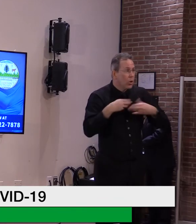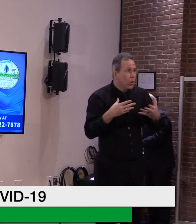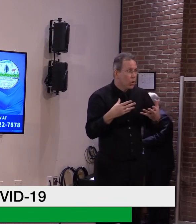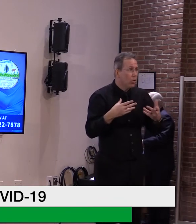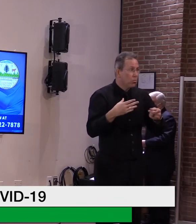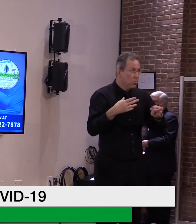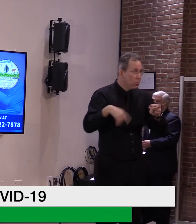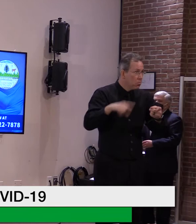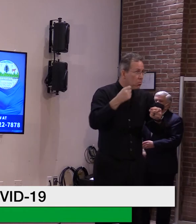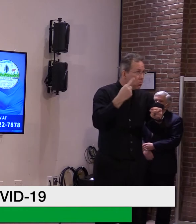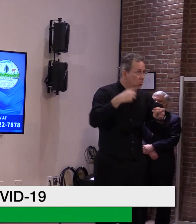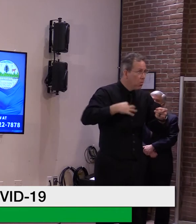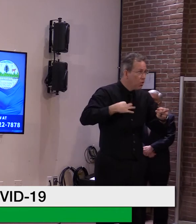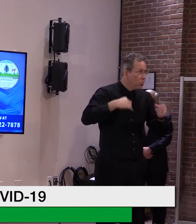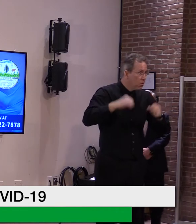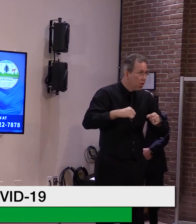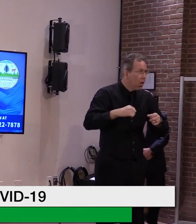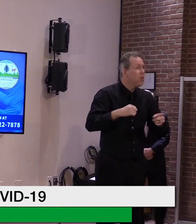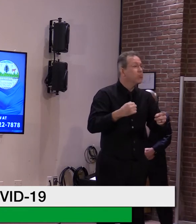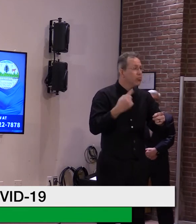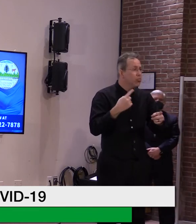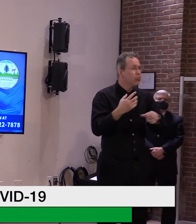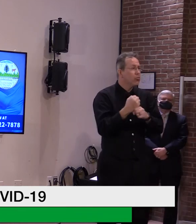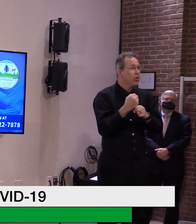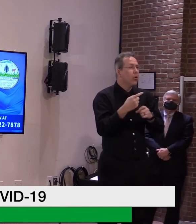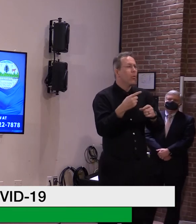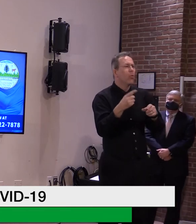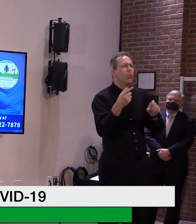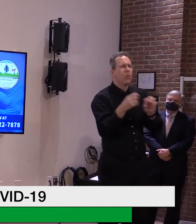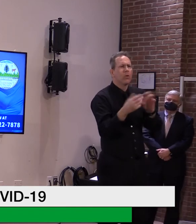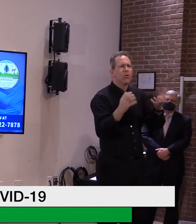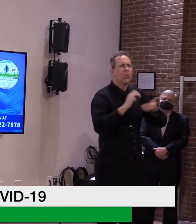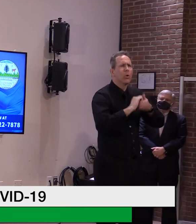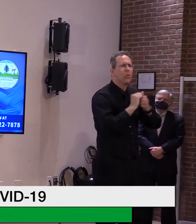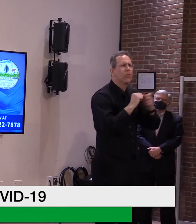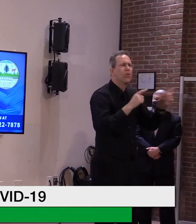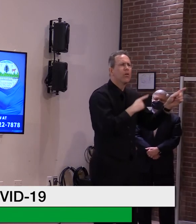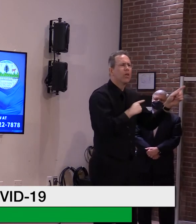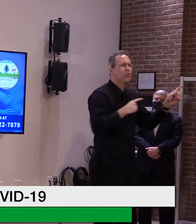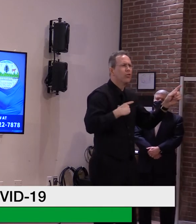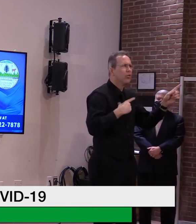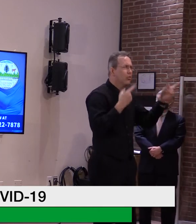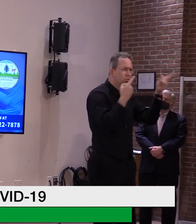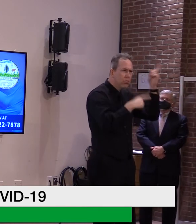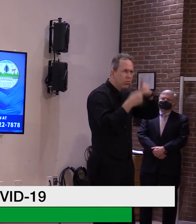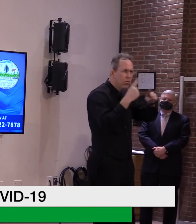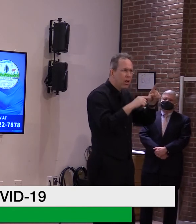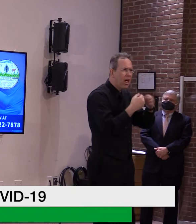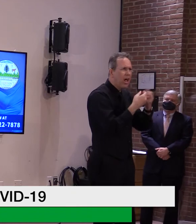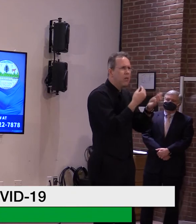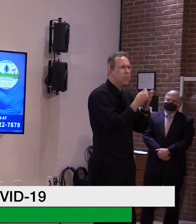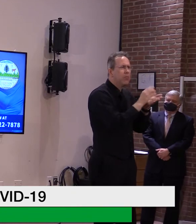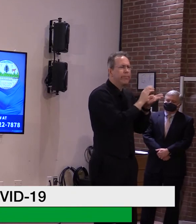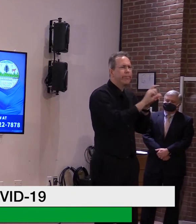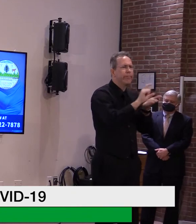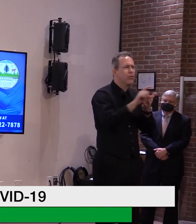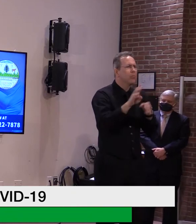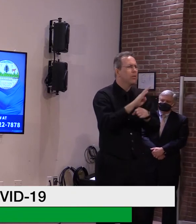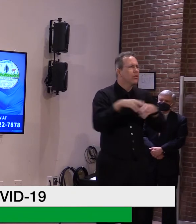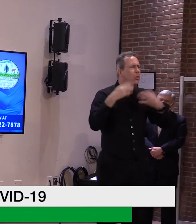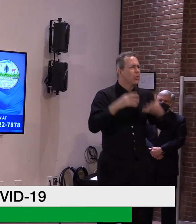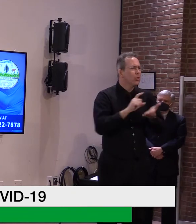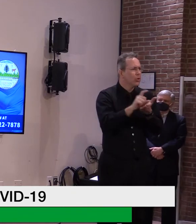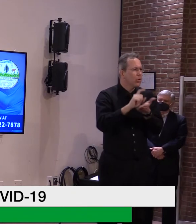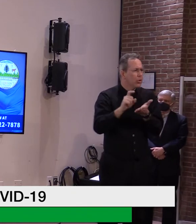we'll be working with the legislature to get this money out the door to help them. Because we know that they're struggling in particular in the